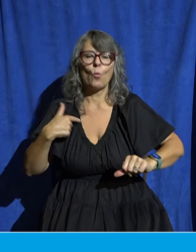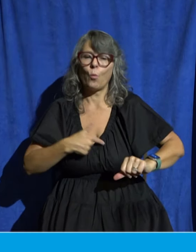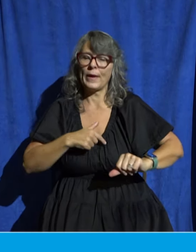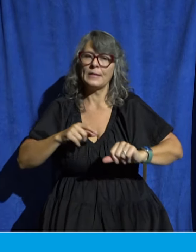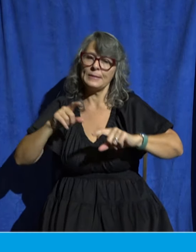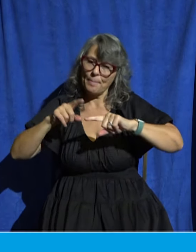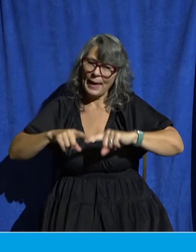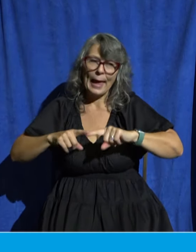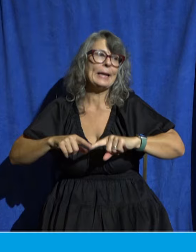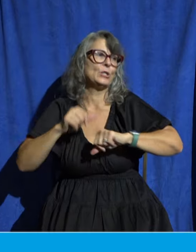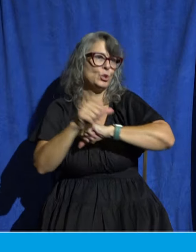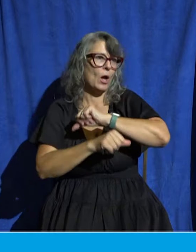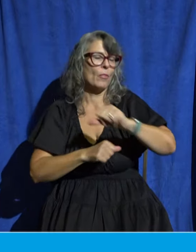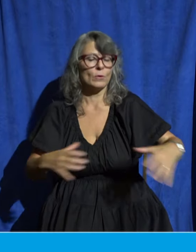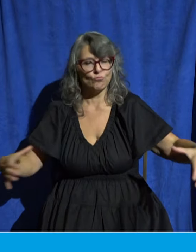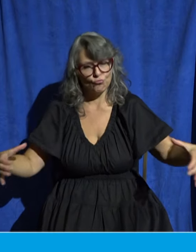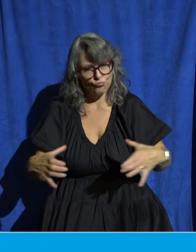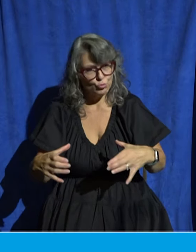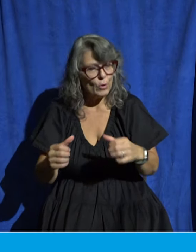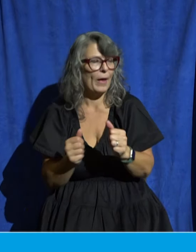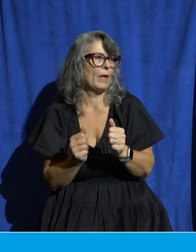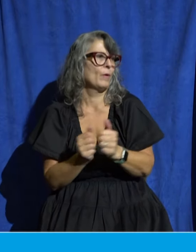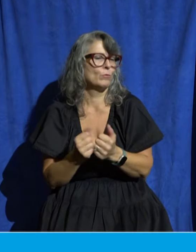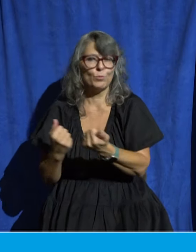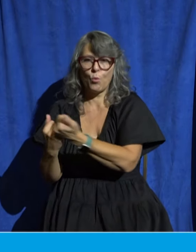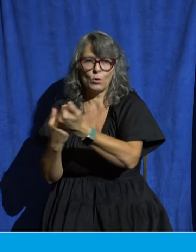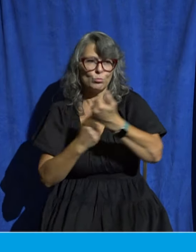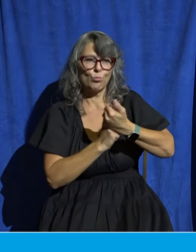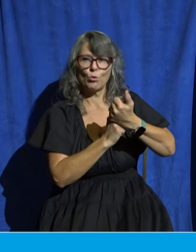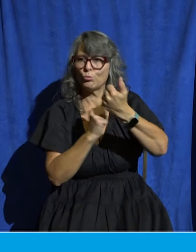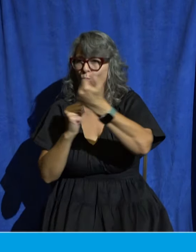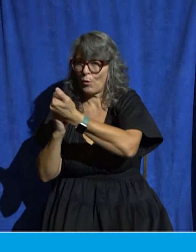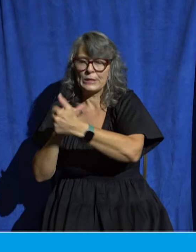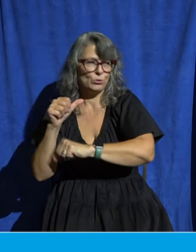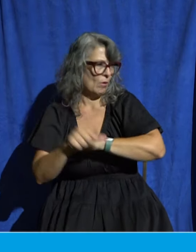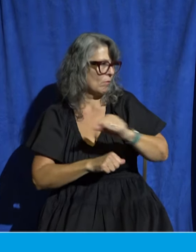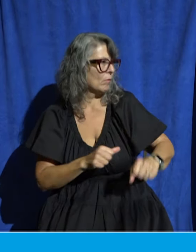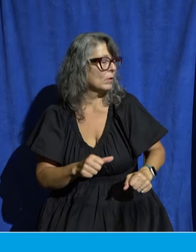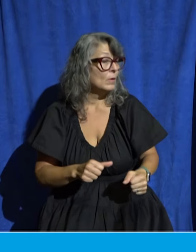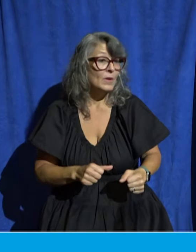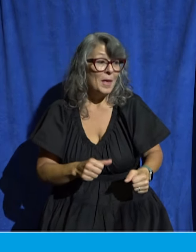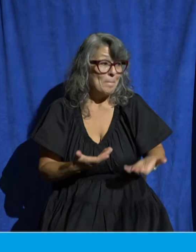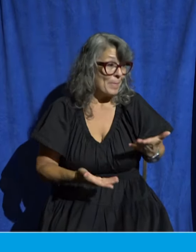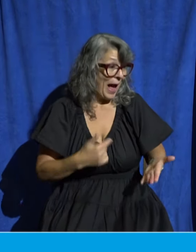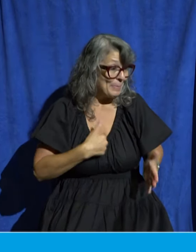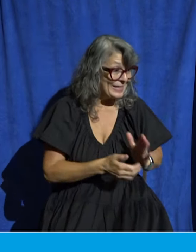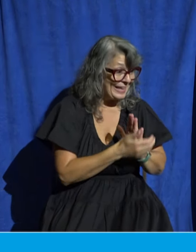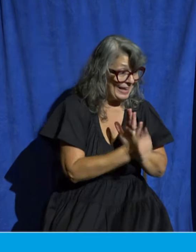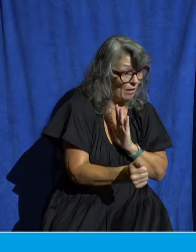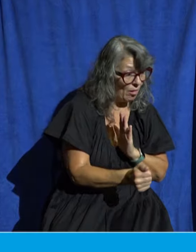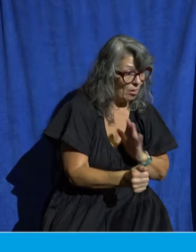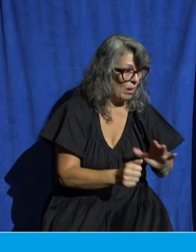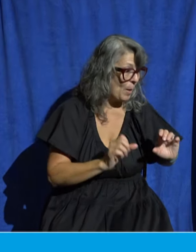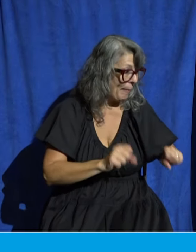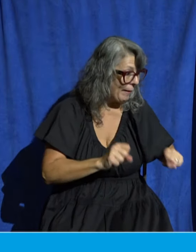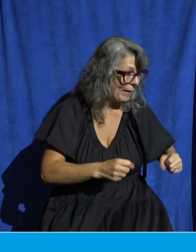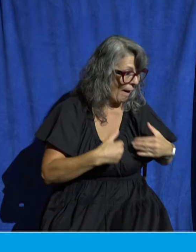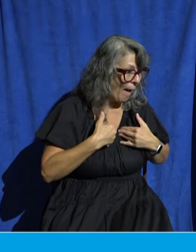While we might have abilities in some areas, we're certainly lacking some in many others. And we need others to come around us to fill in those